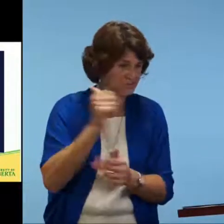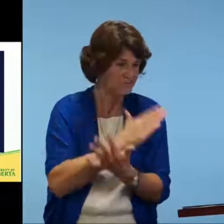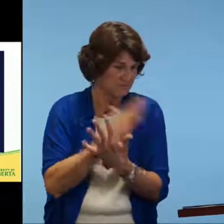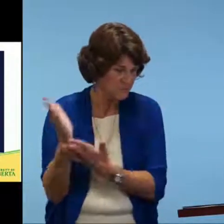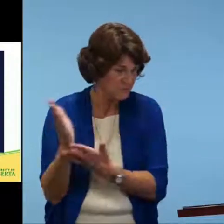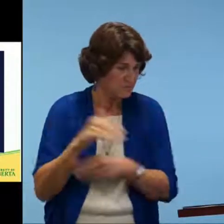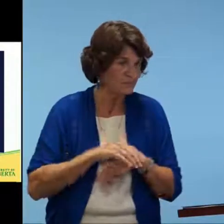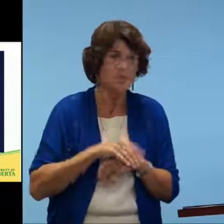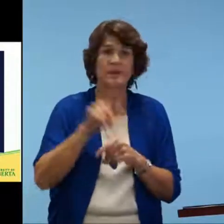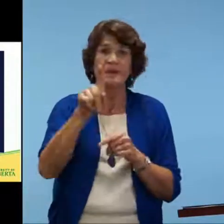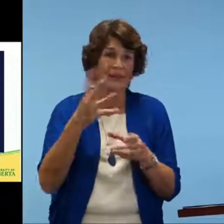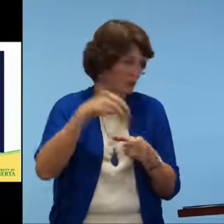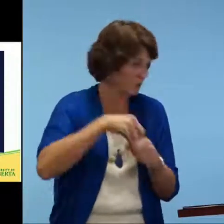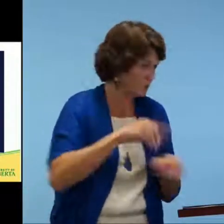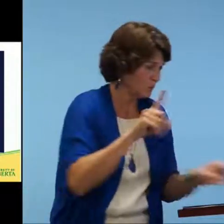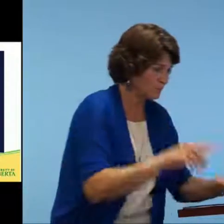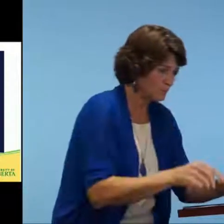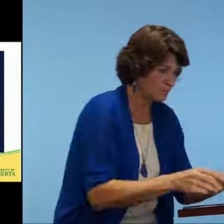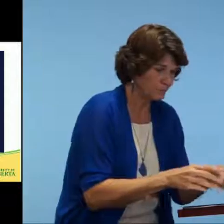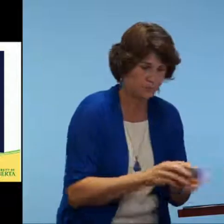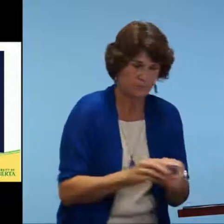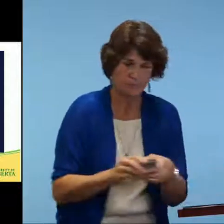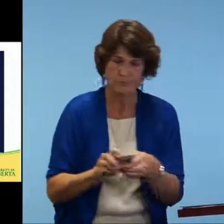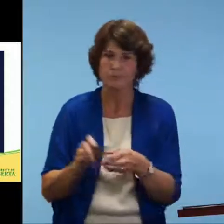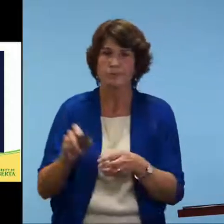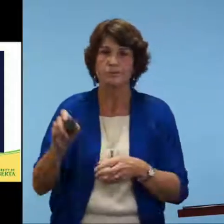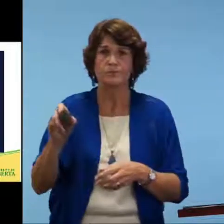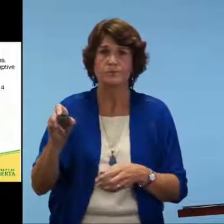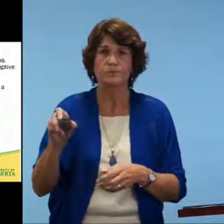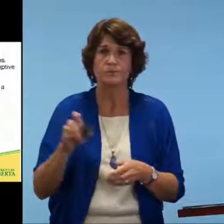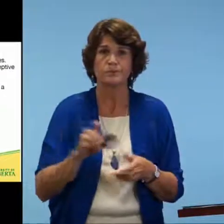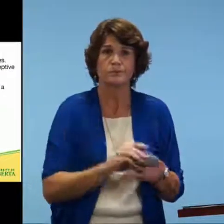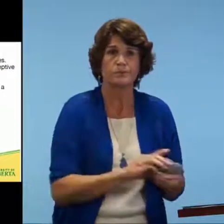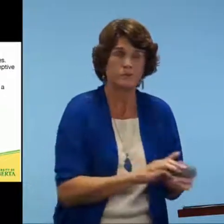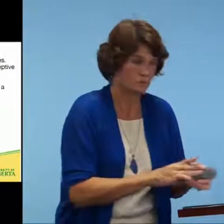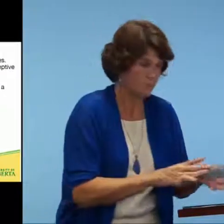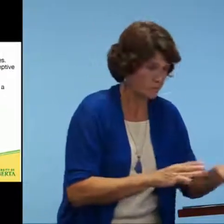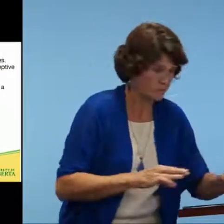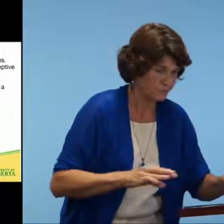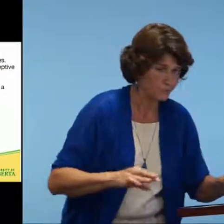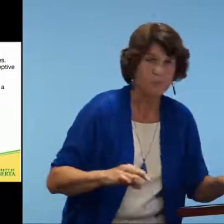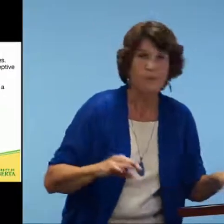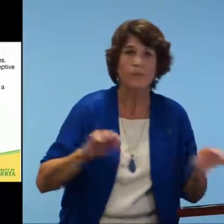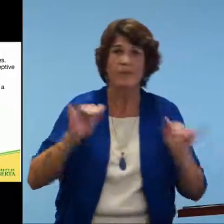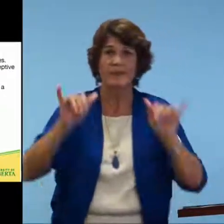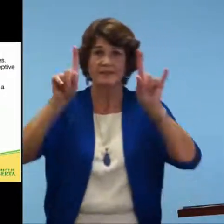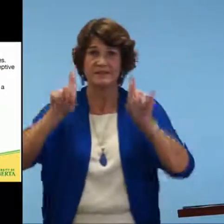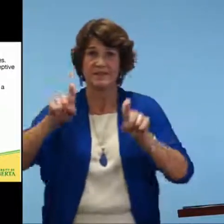The same group of children in terms of ages were used to work through this test in the ages of 4 to 13.